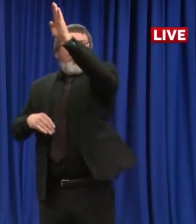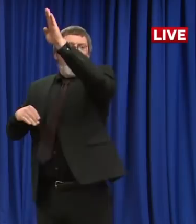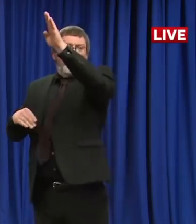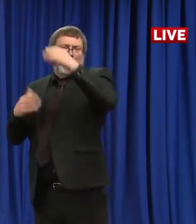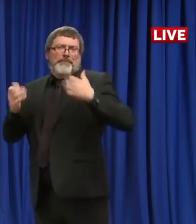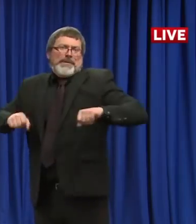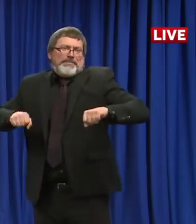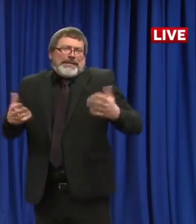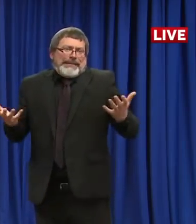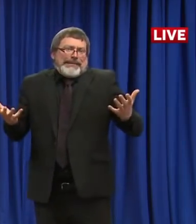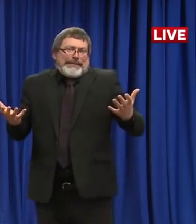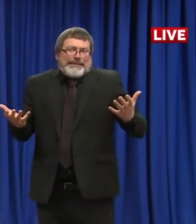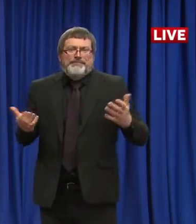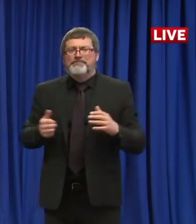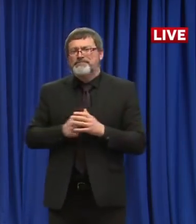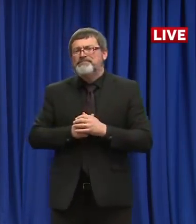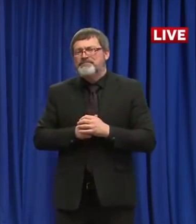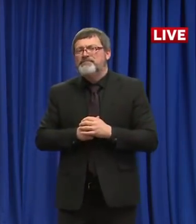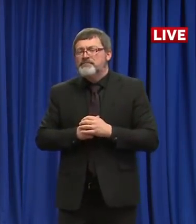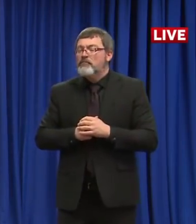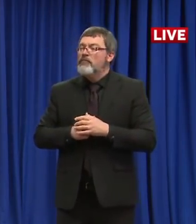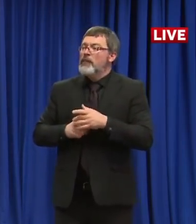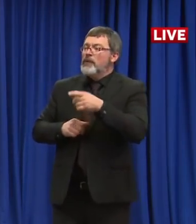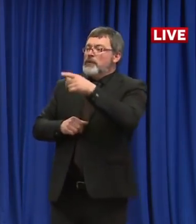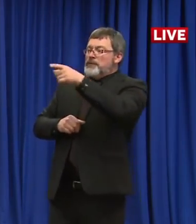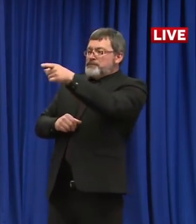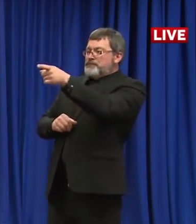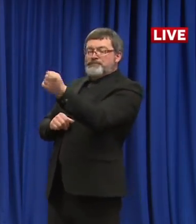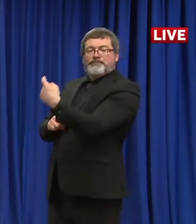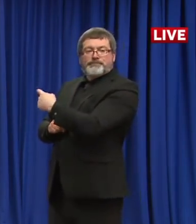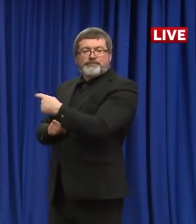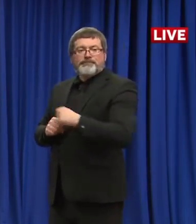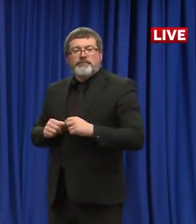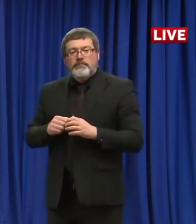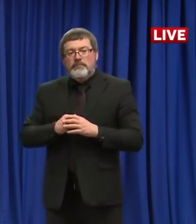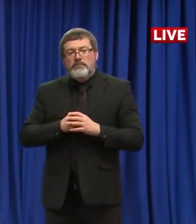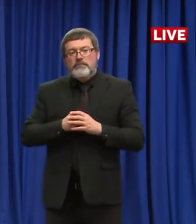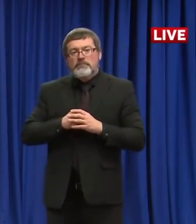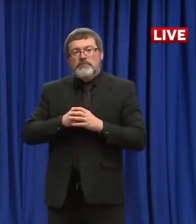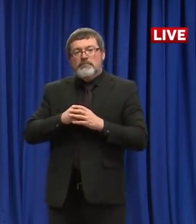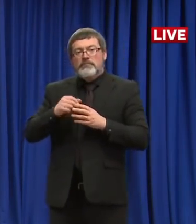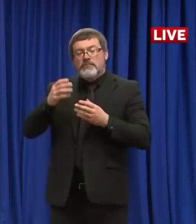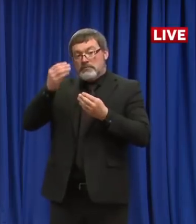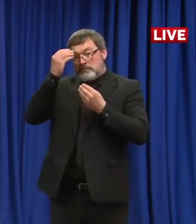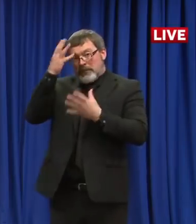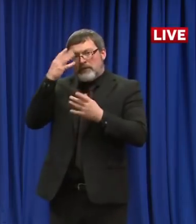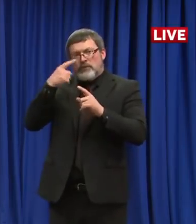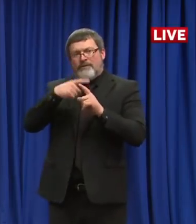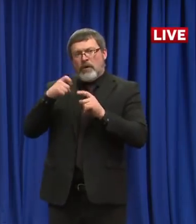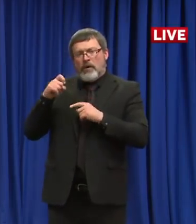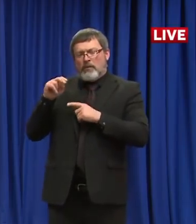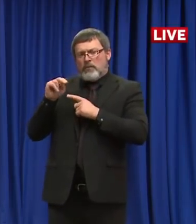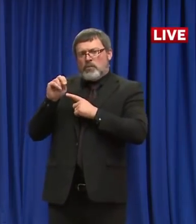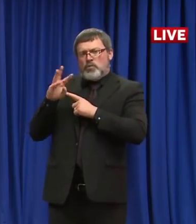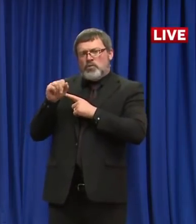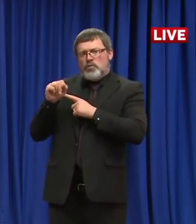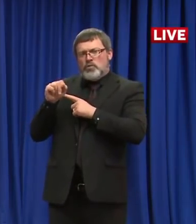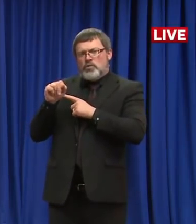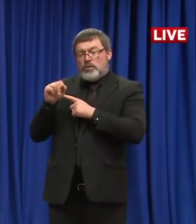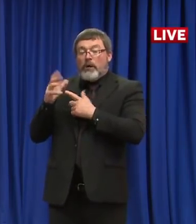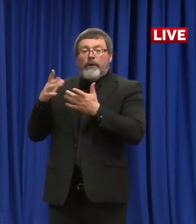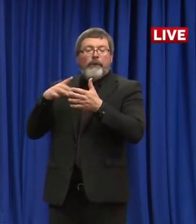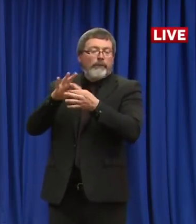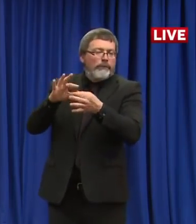there's a lot of anxiety for people about when we might see more expanded testing. Clearly it's going to happen in the long term care facilities in the southern tier.